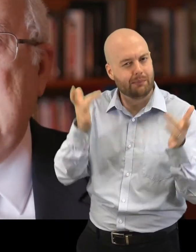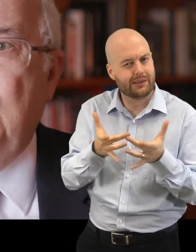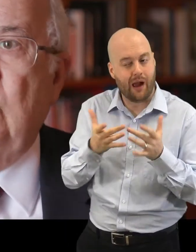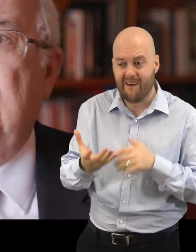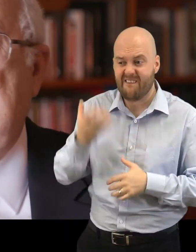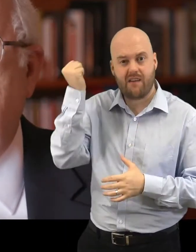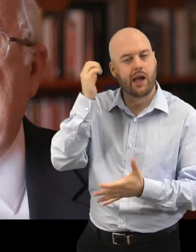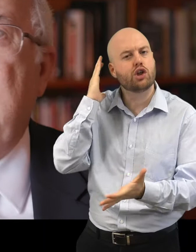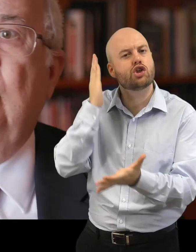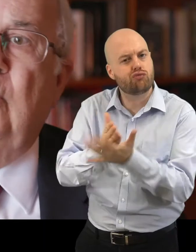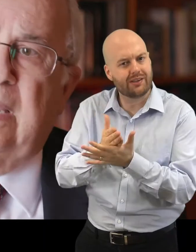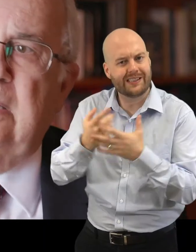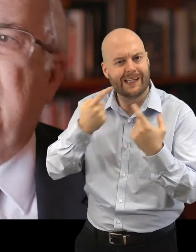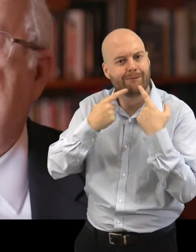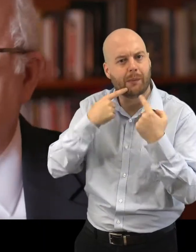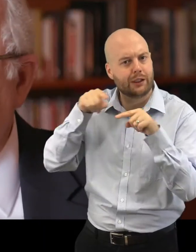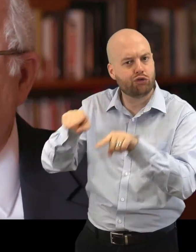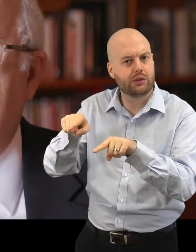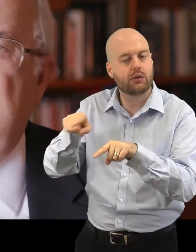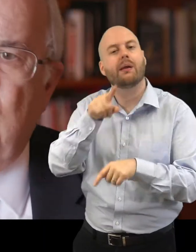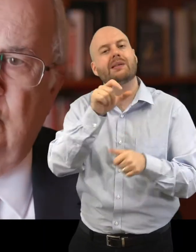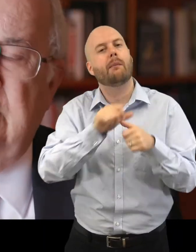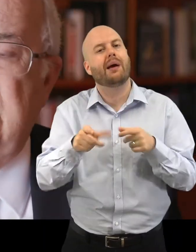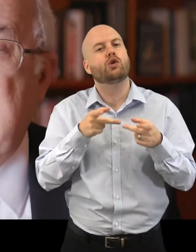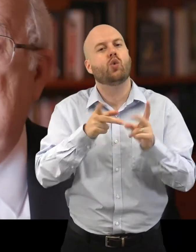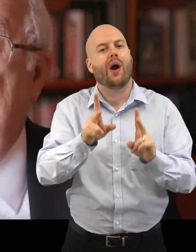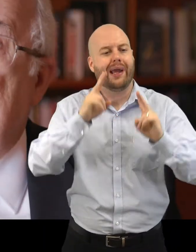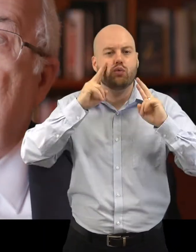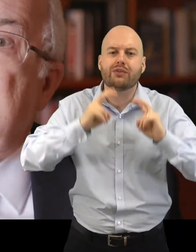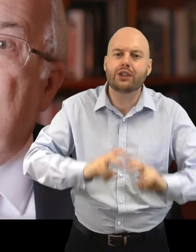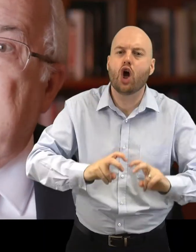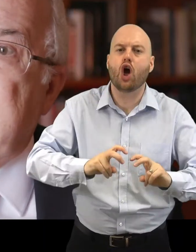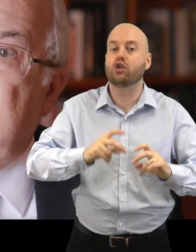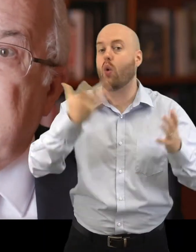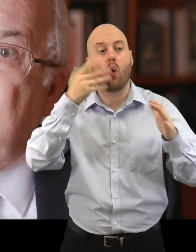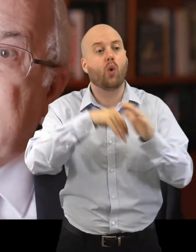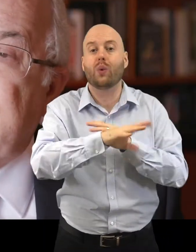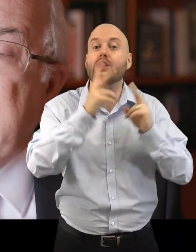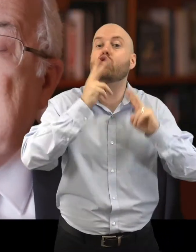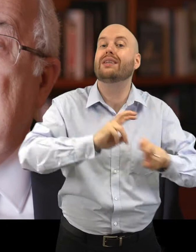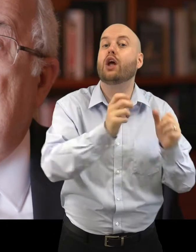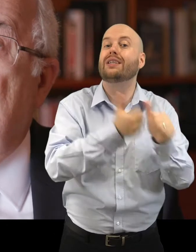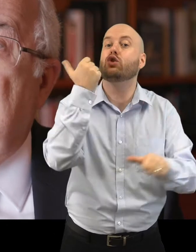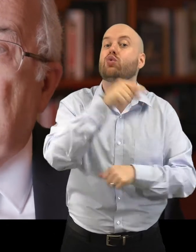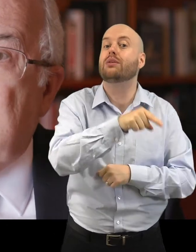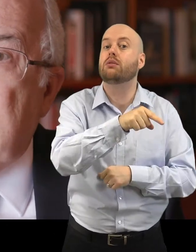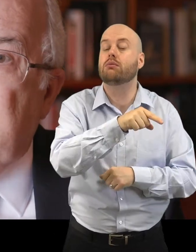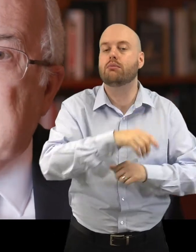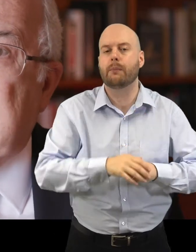least portals that will lead you to to academies, to research institutions, etc. That will give you the right kind of information. But what about the building